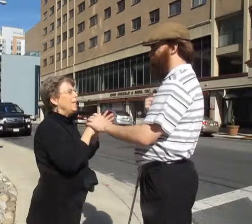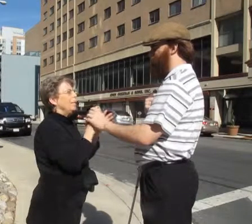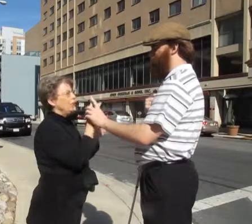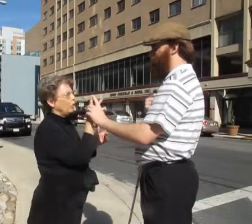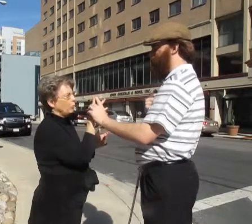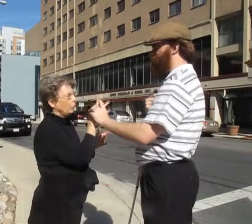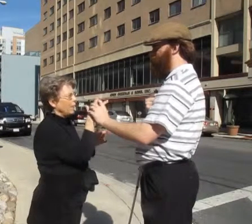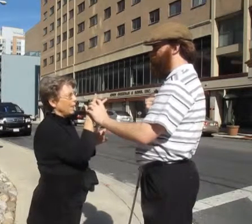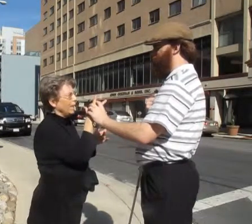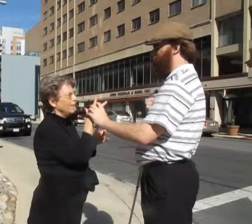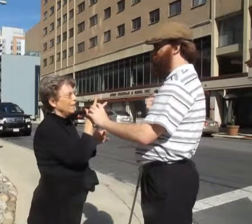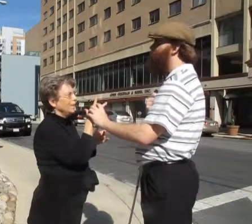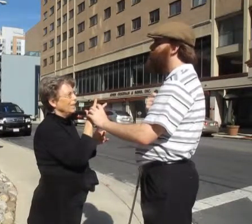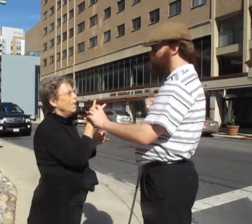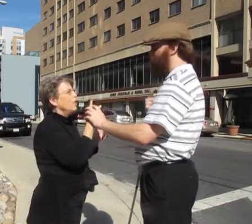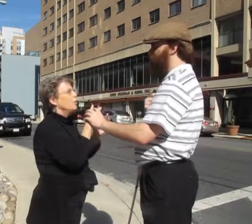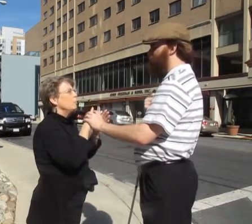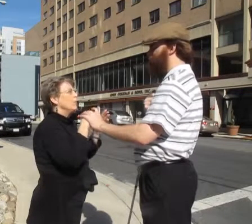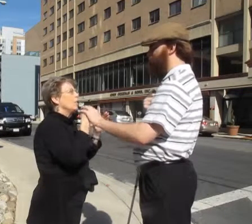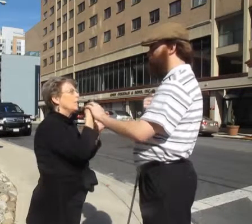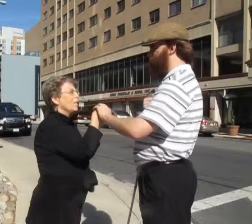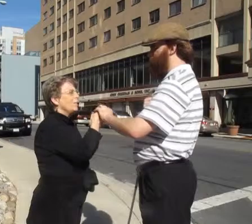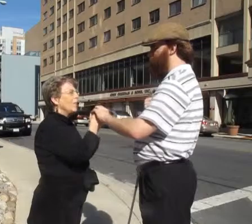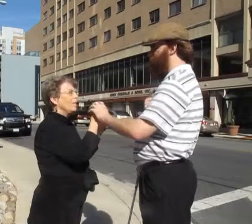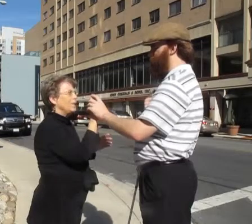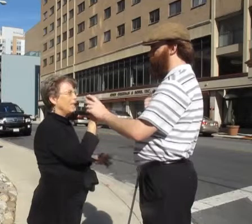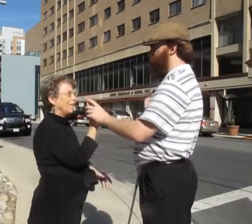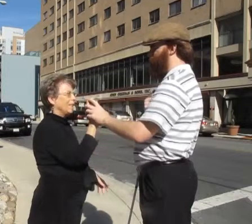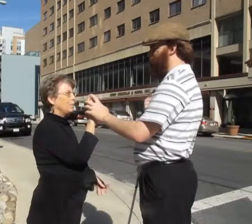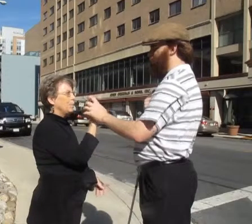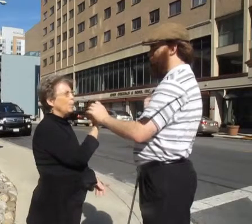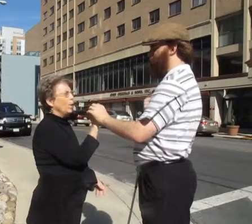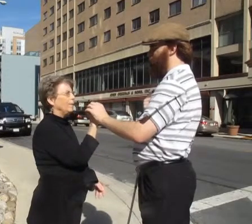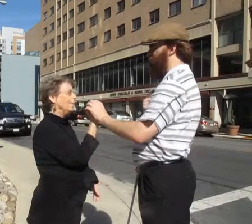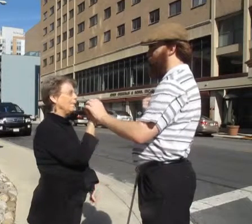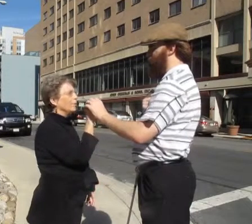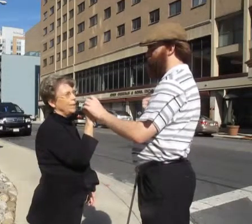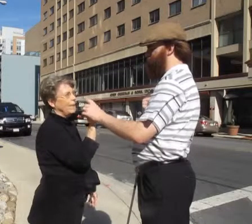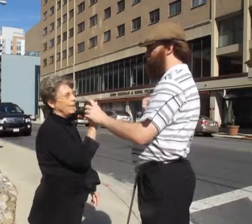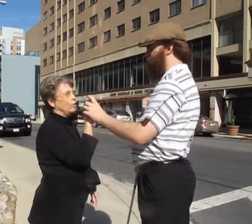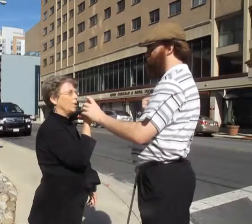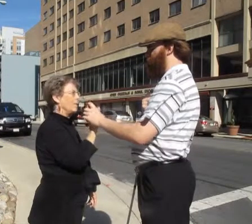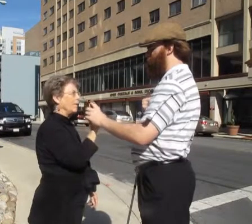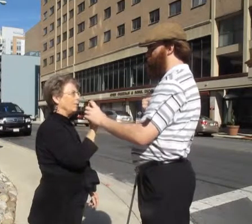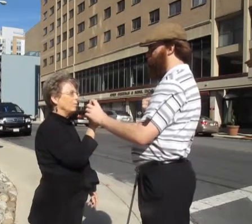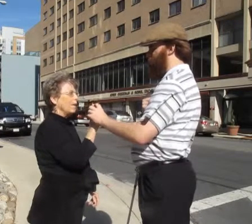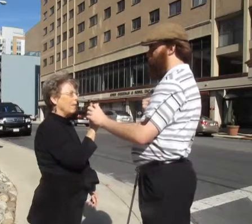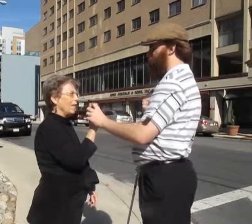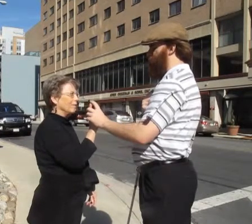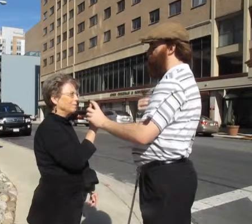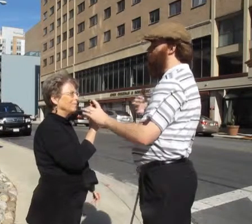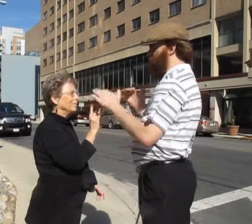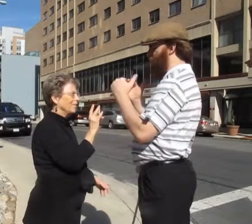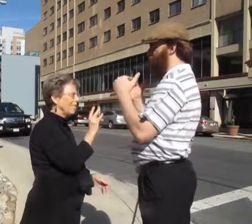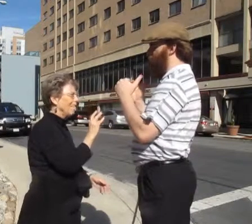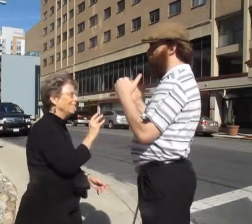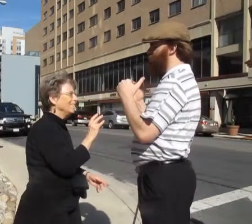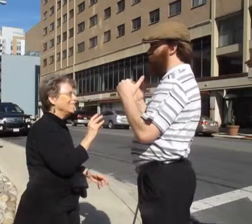it was three seconds. To reach to the other side, it was 6.8 or 6 or 7 around there. How did you it?